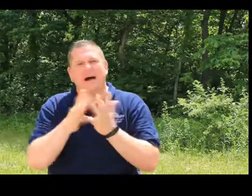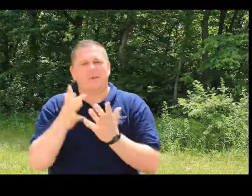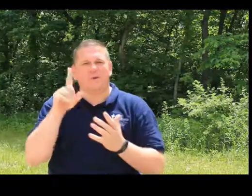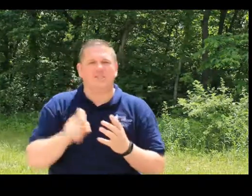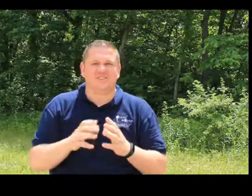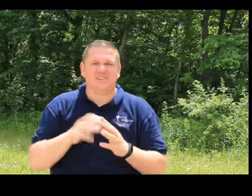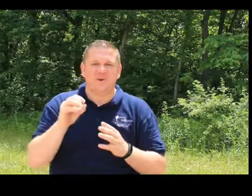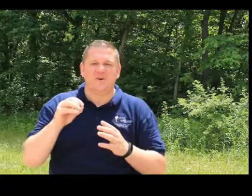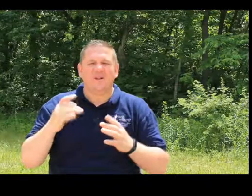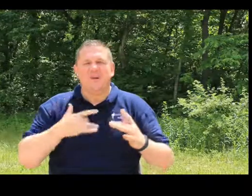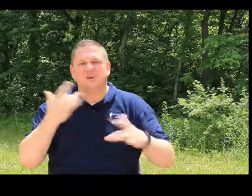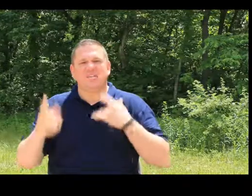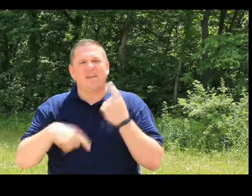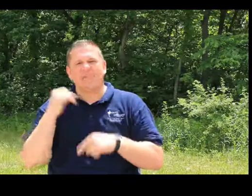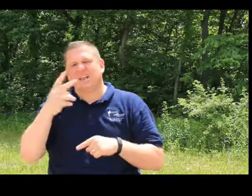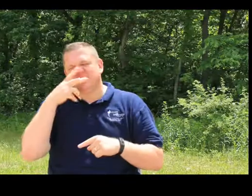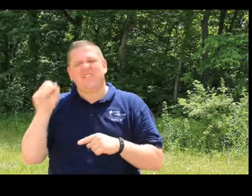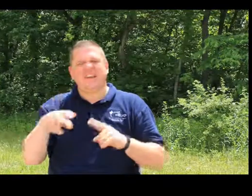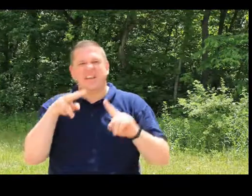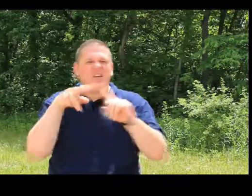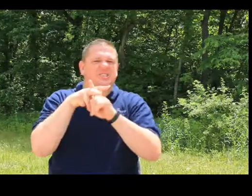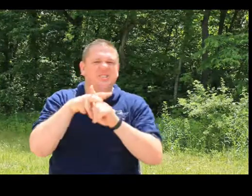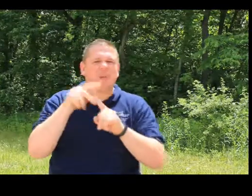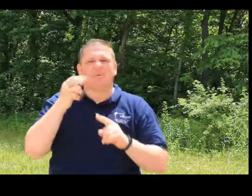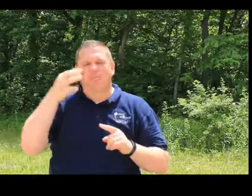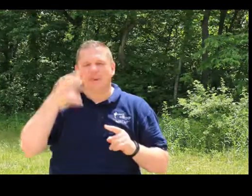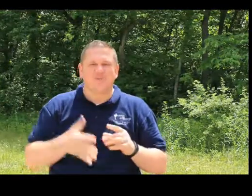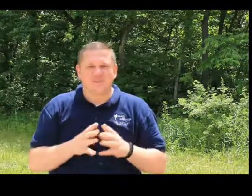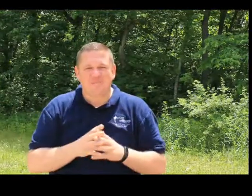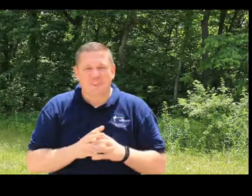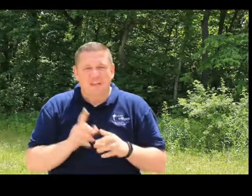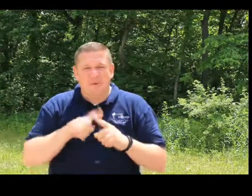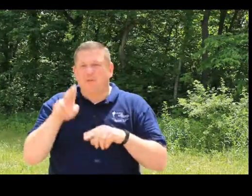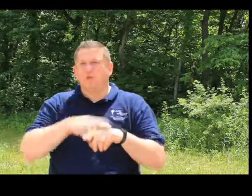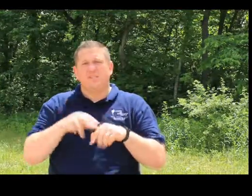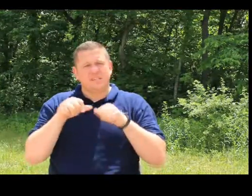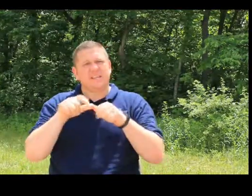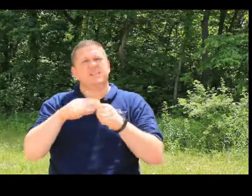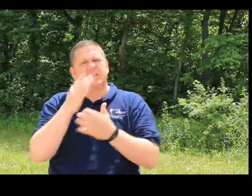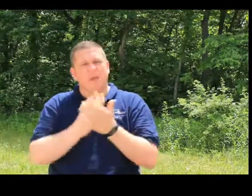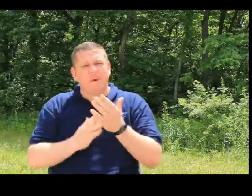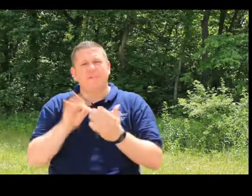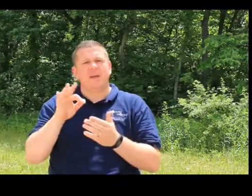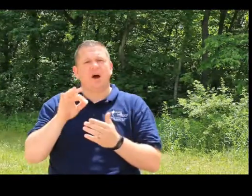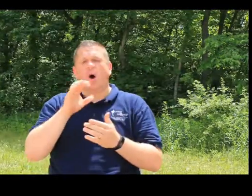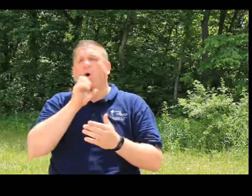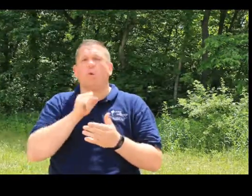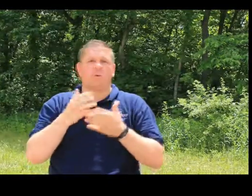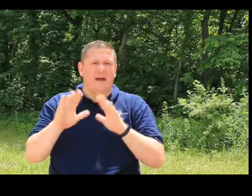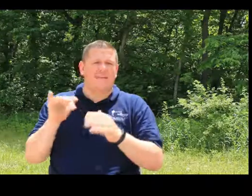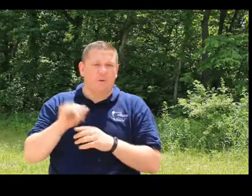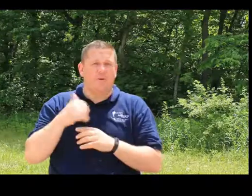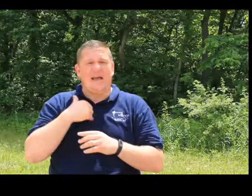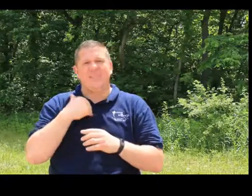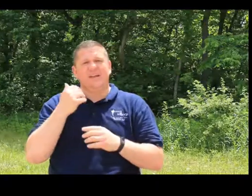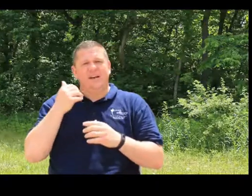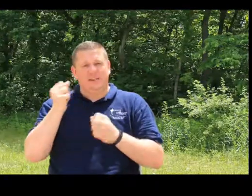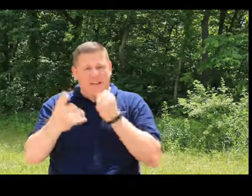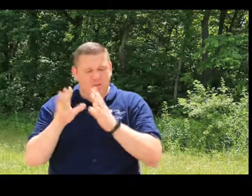Bible question. so we're excited about that and see if they can stump the preacher. But of course, we're to stick to some of the old ways, like we're going to have a sign language